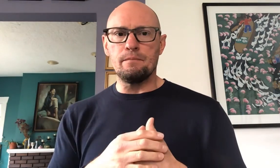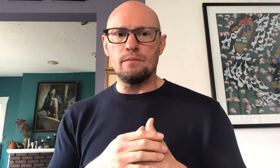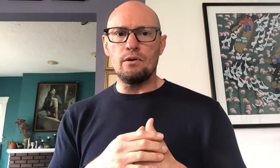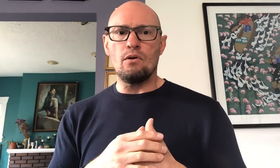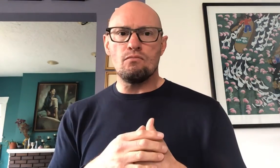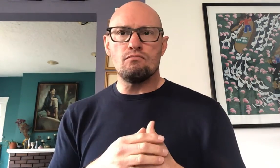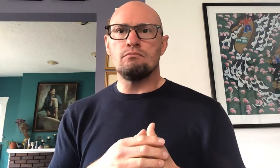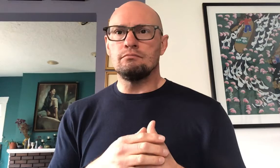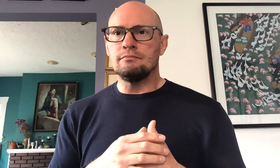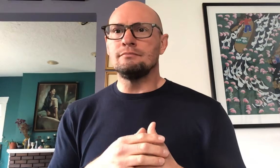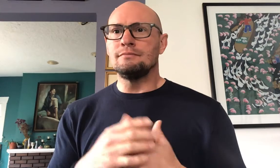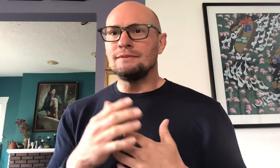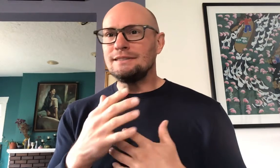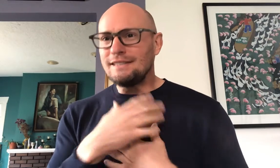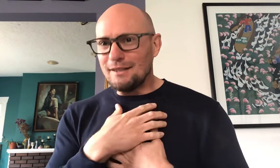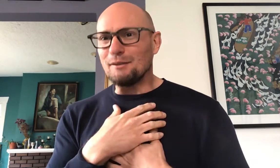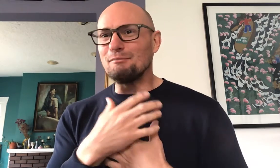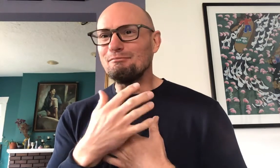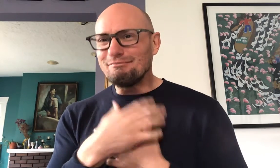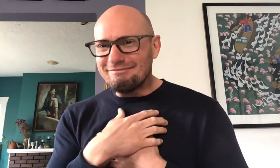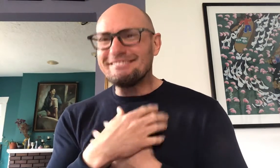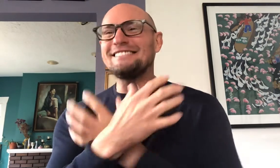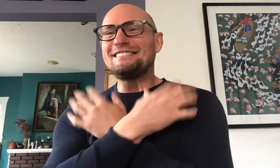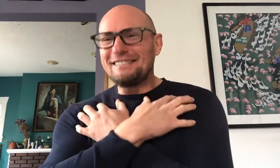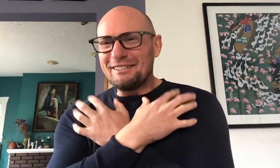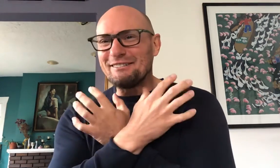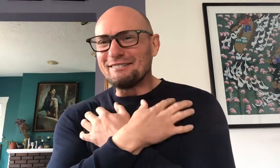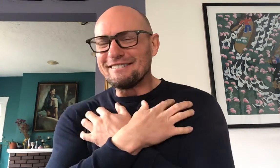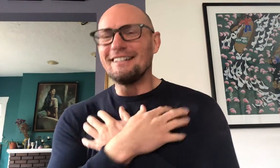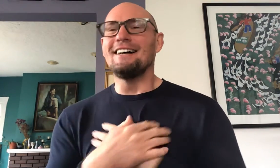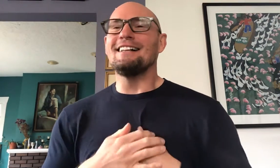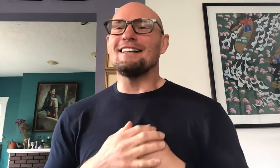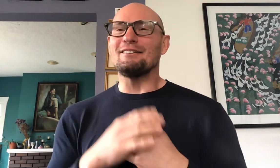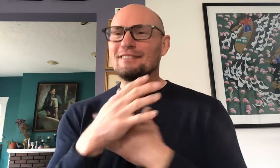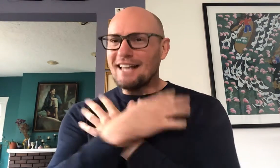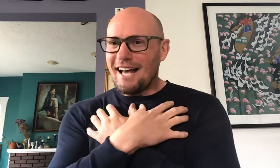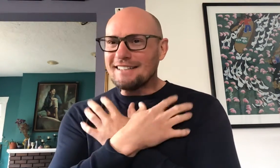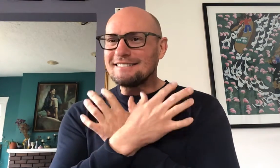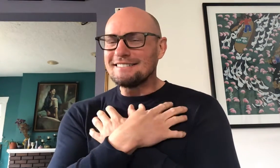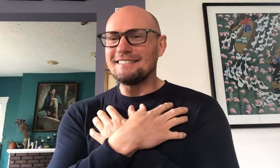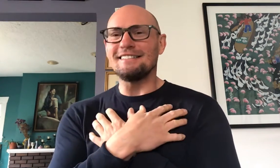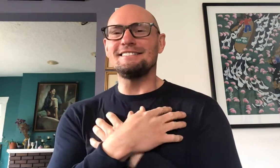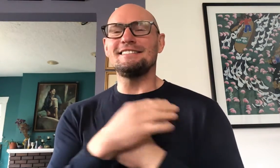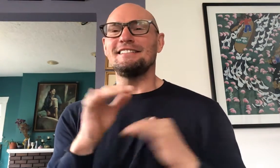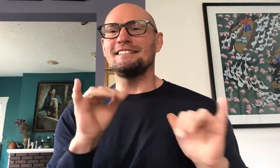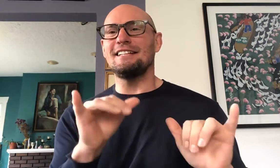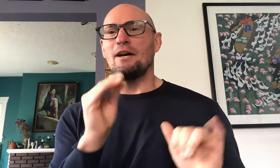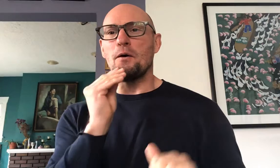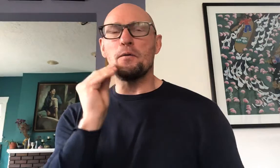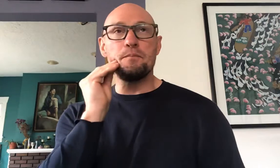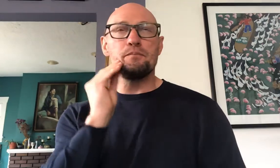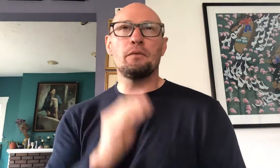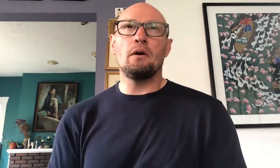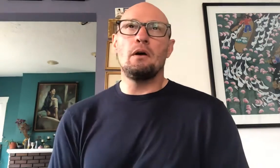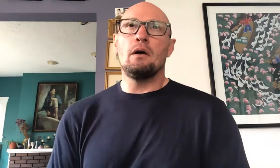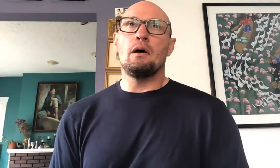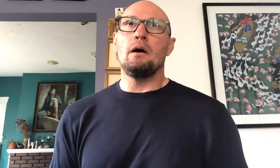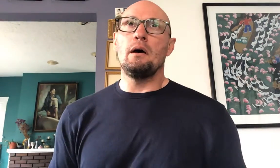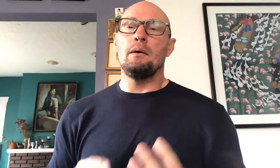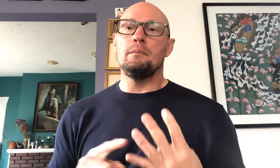you know chill chill like relax and just stay home um